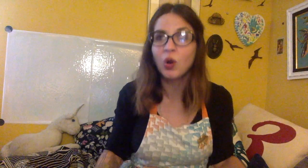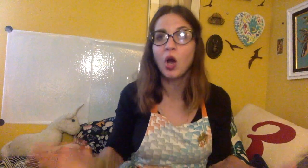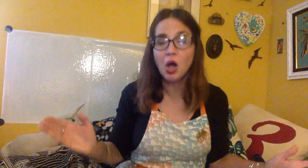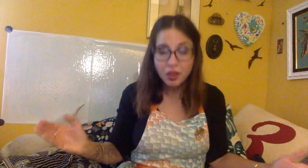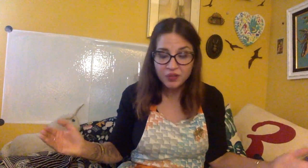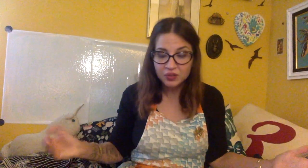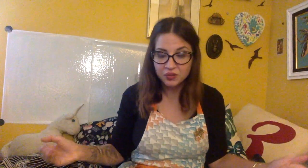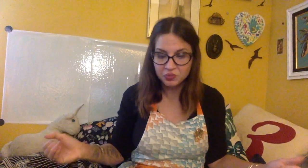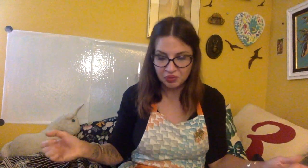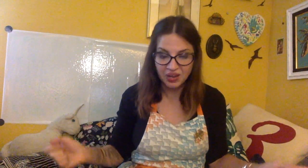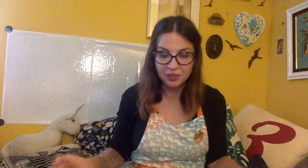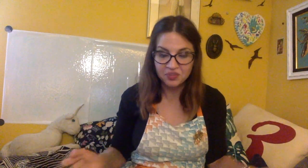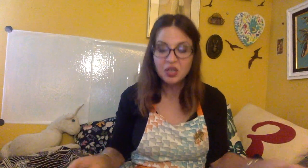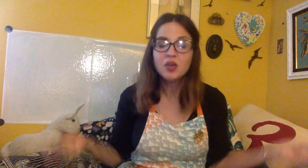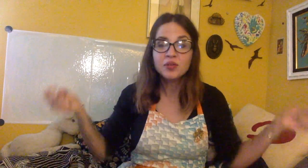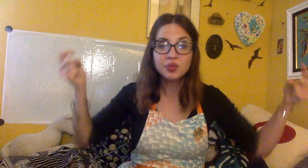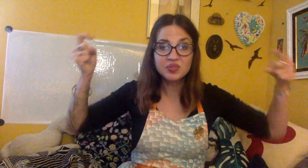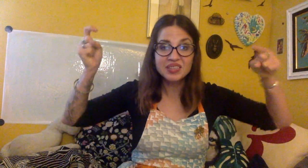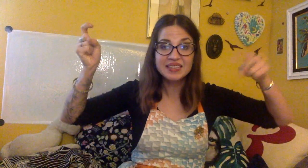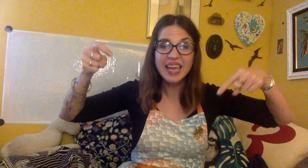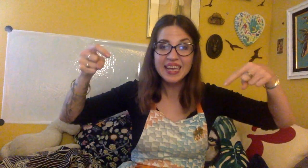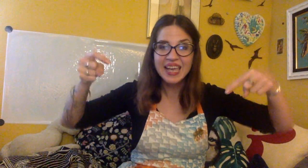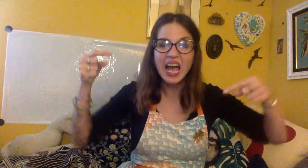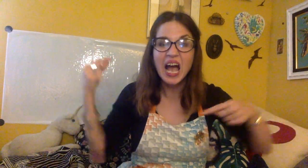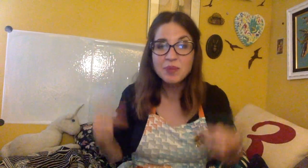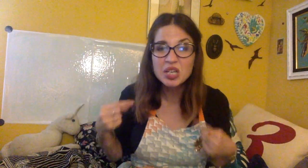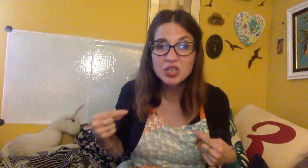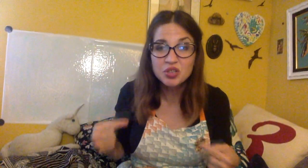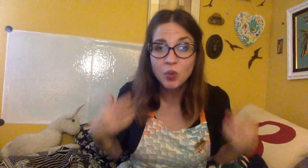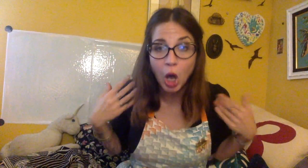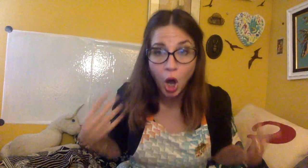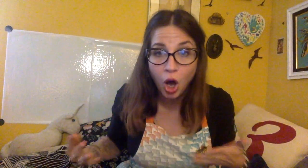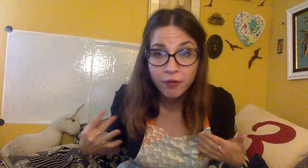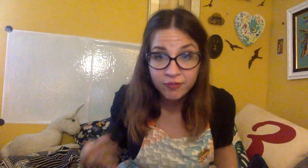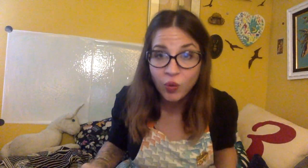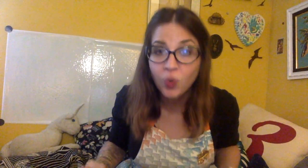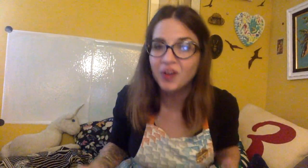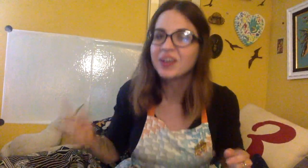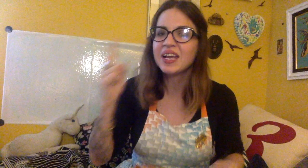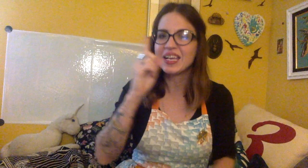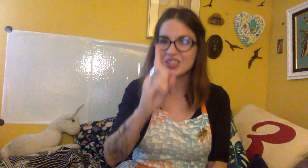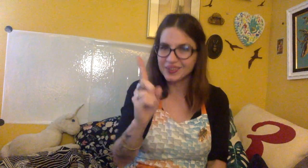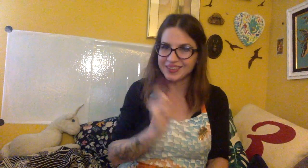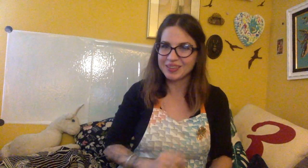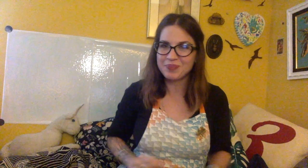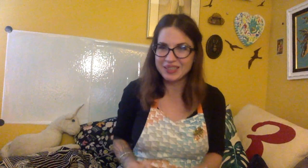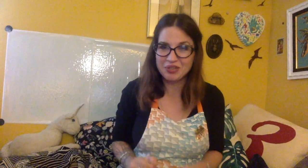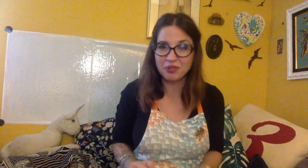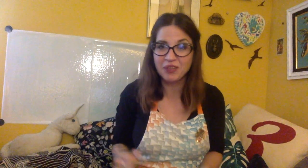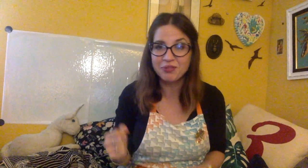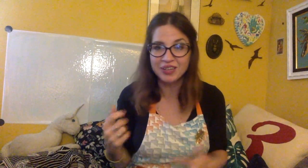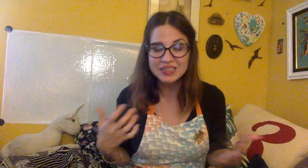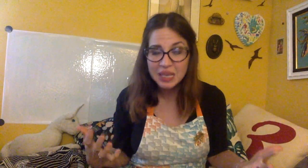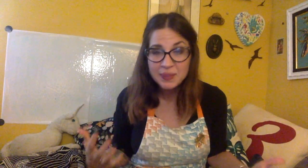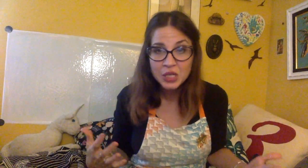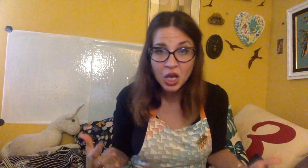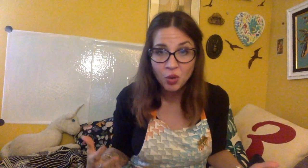all of our nursery rhymes. So today I'm going to do all four and you're going to pick your favorite and let me know.